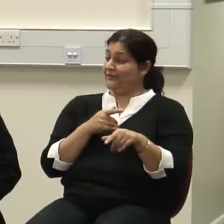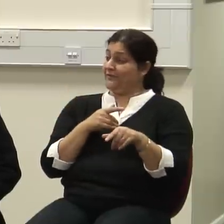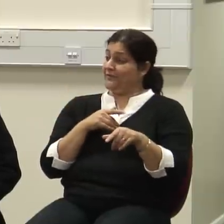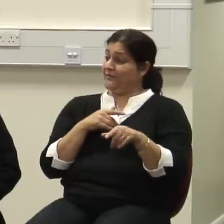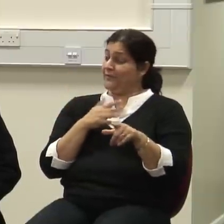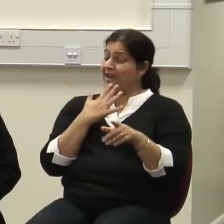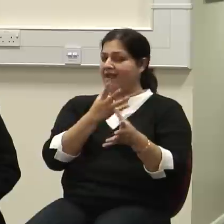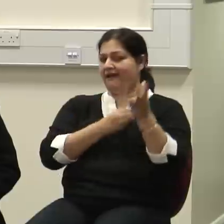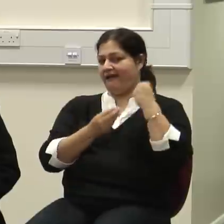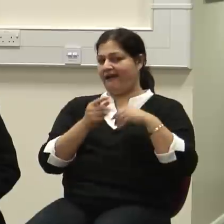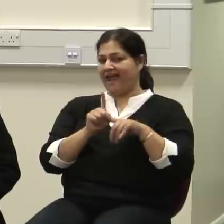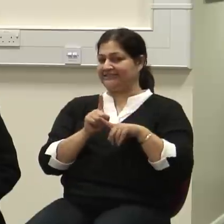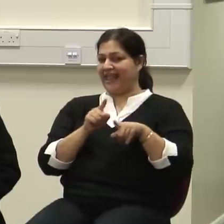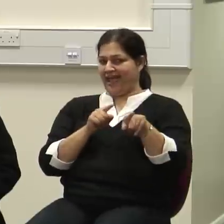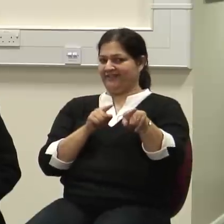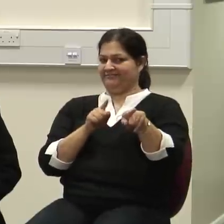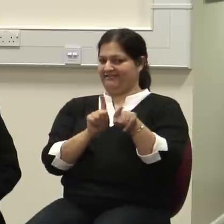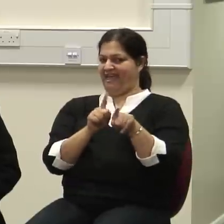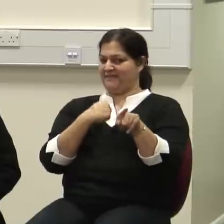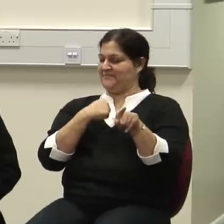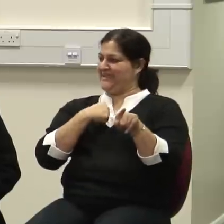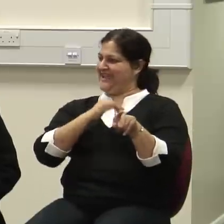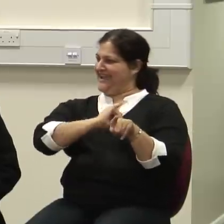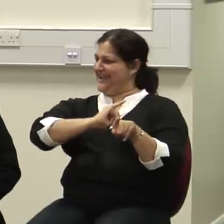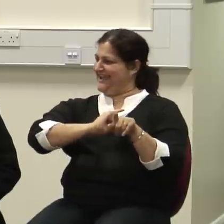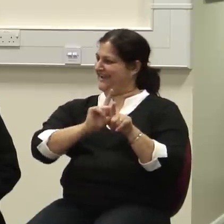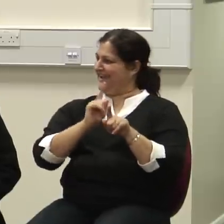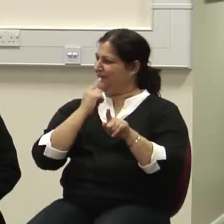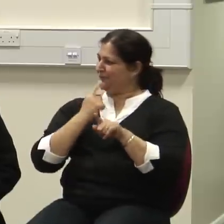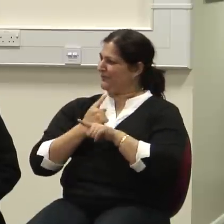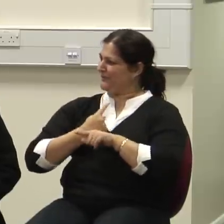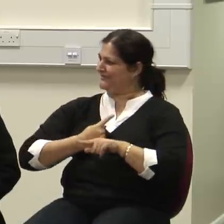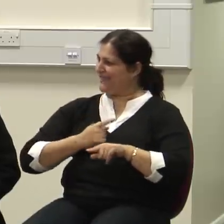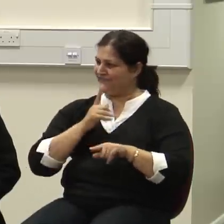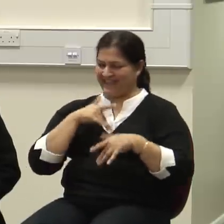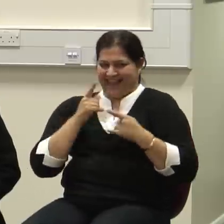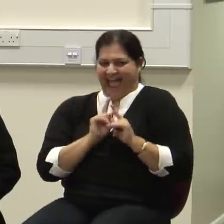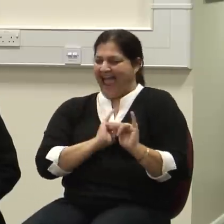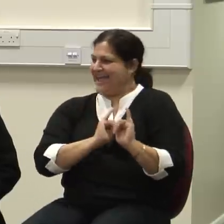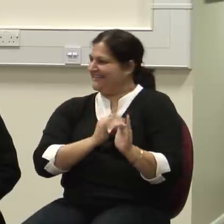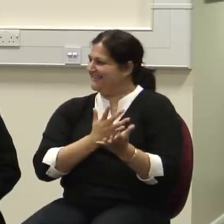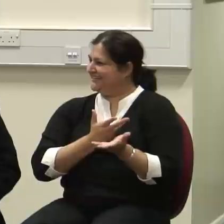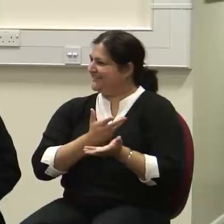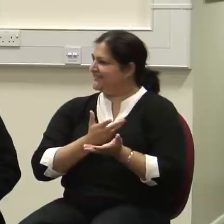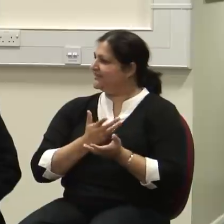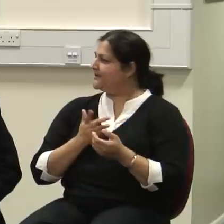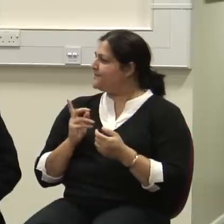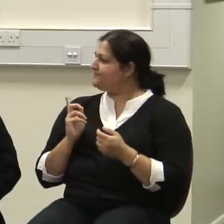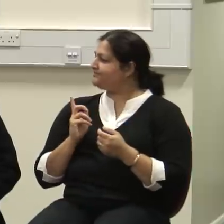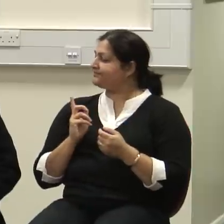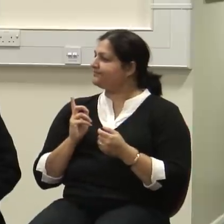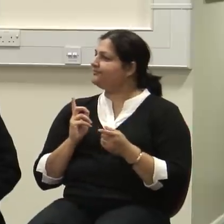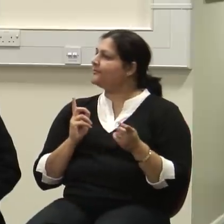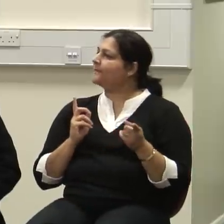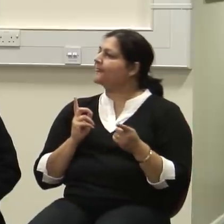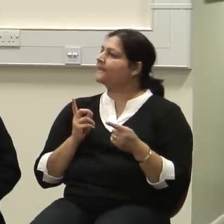and hear you. I have been preoccupied by this phenomenon because in a way it goes back to